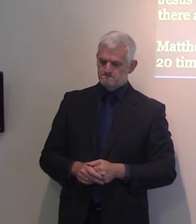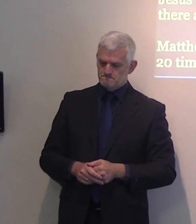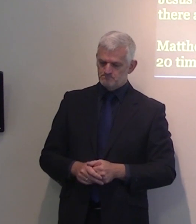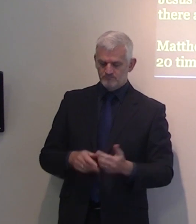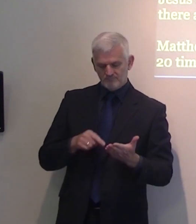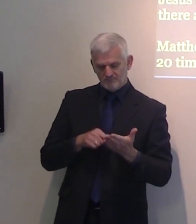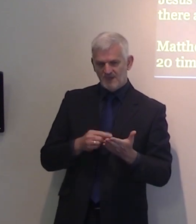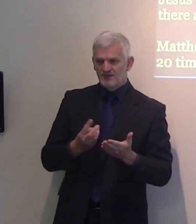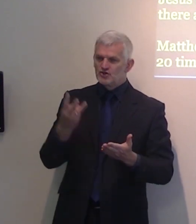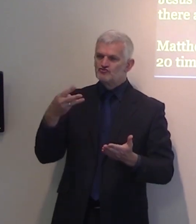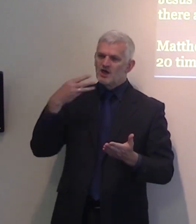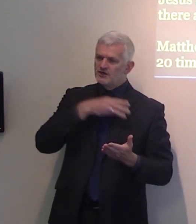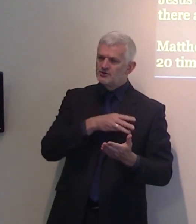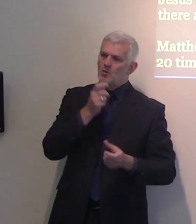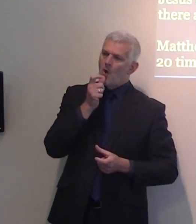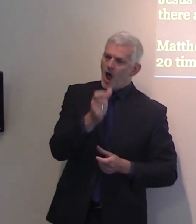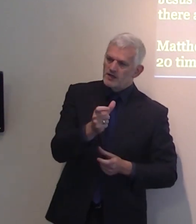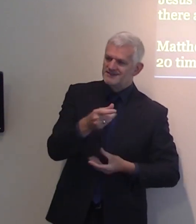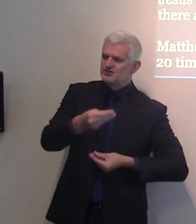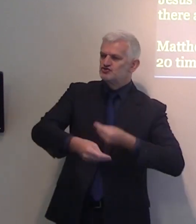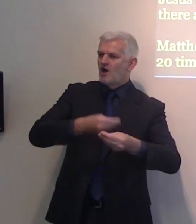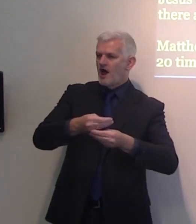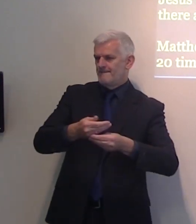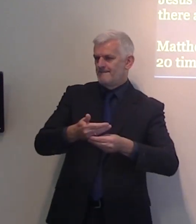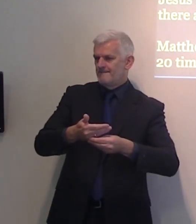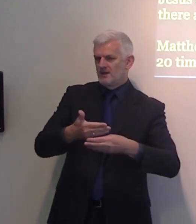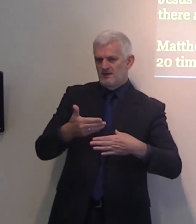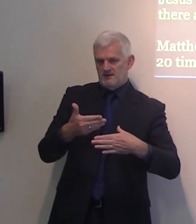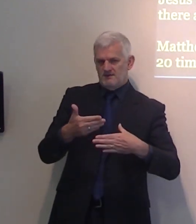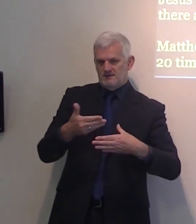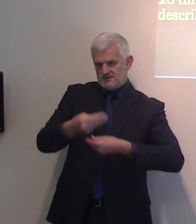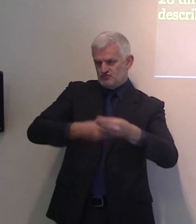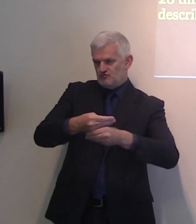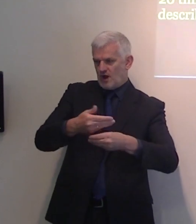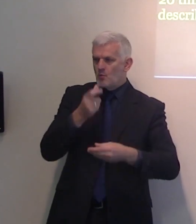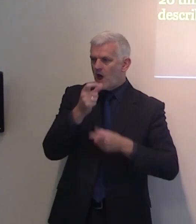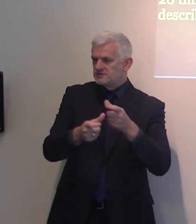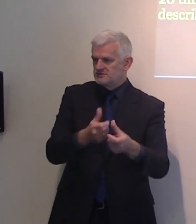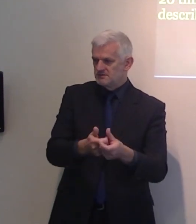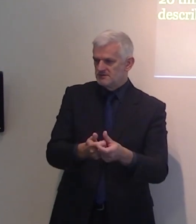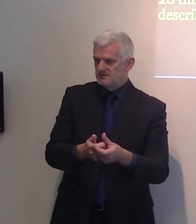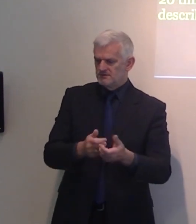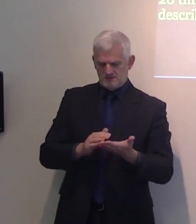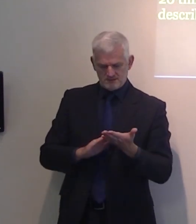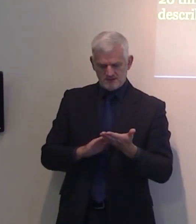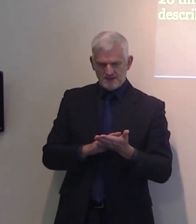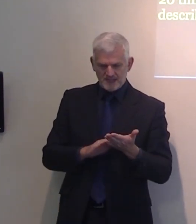verbs. Because this is just to show that the Sermon on the Mount is not just do's and don'ts.